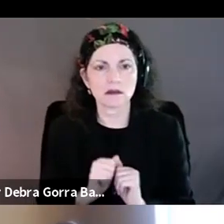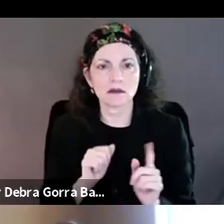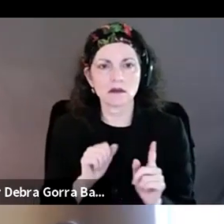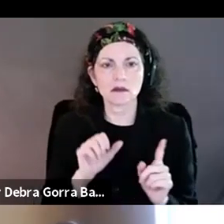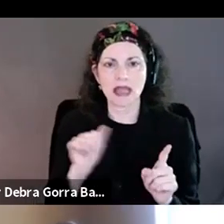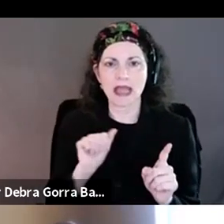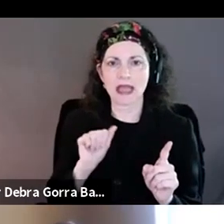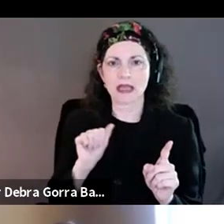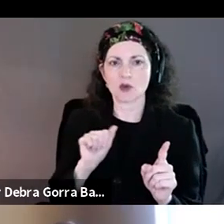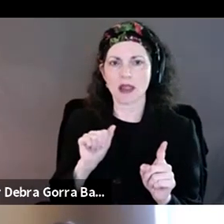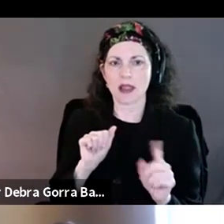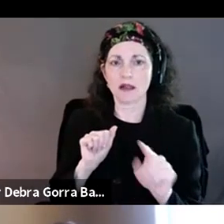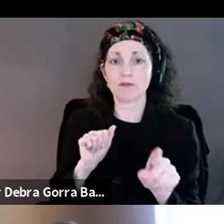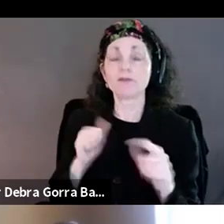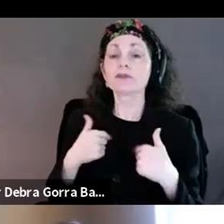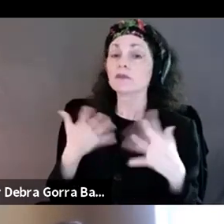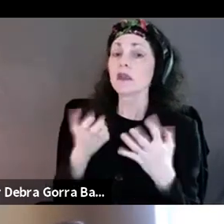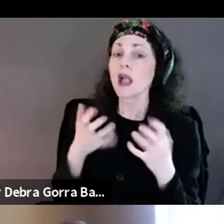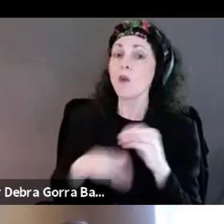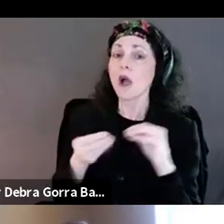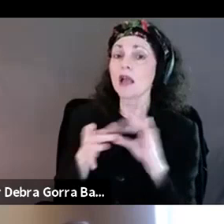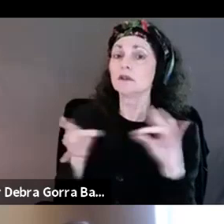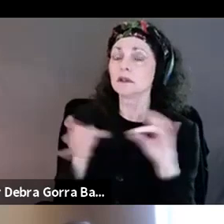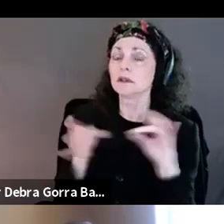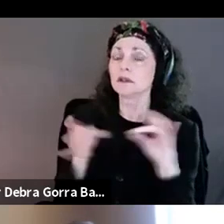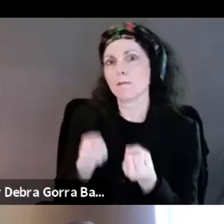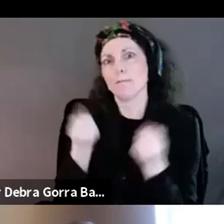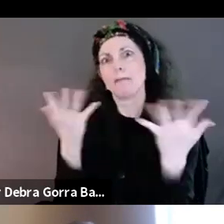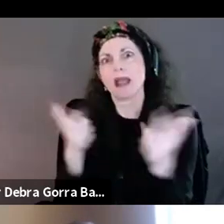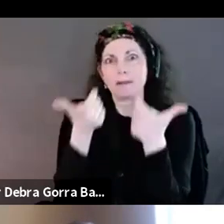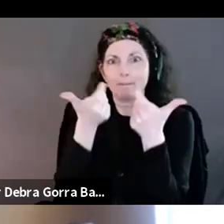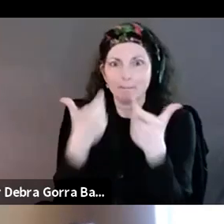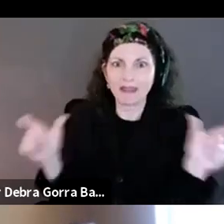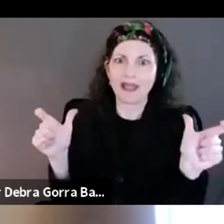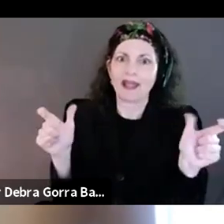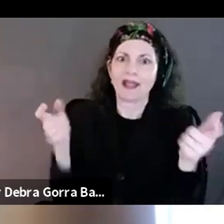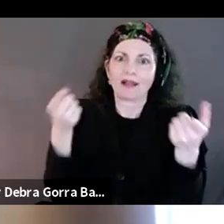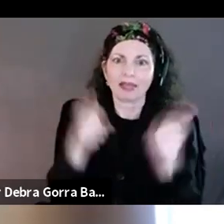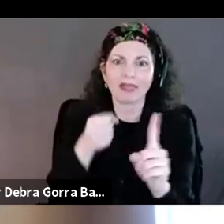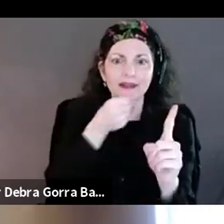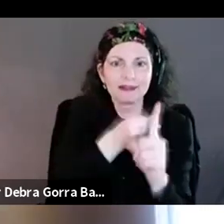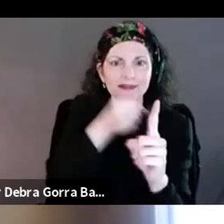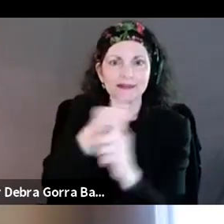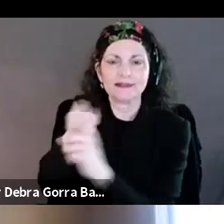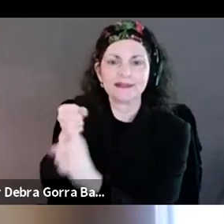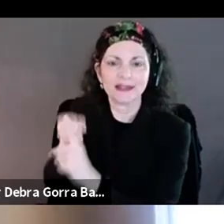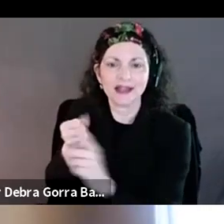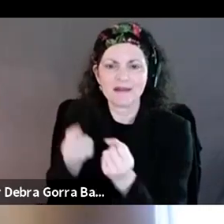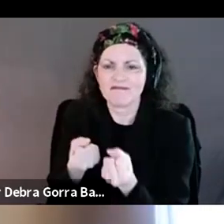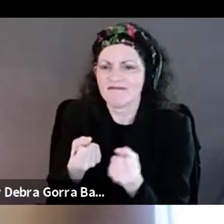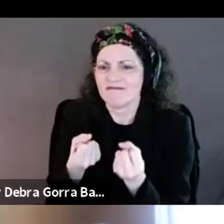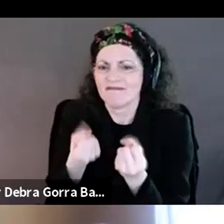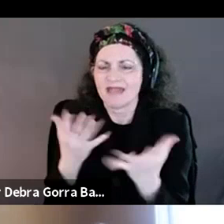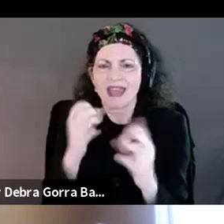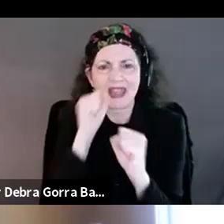And I could speak to all of the big lofty things, you know, that, um, have, have happened, the amazing partnerships,